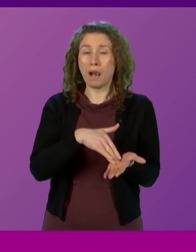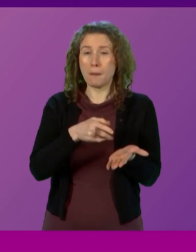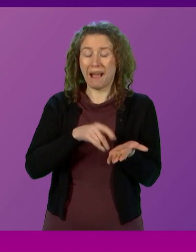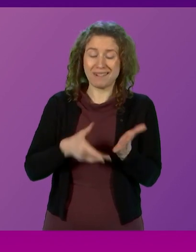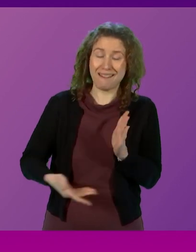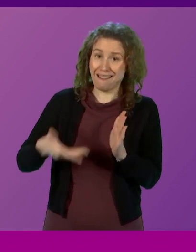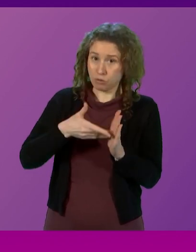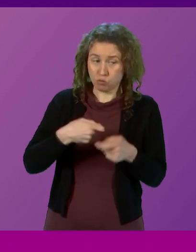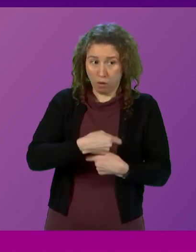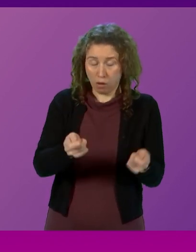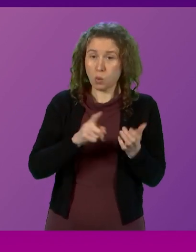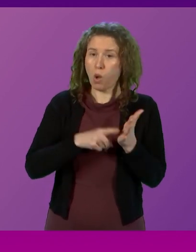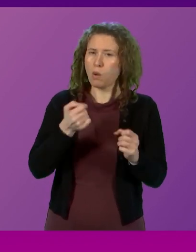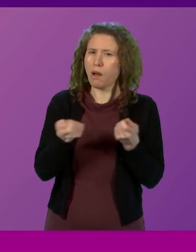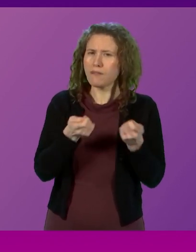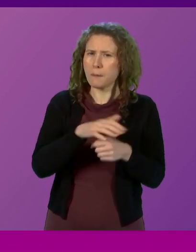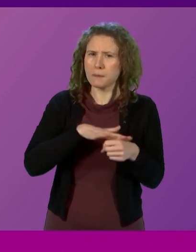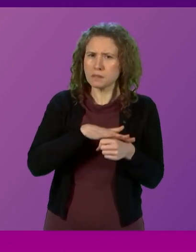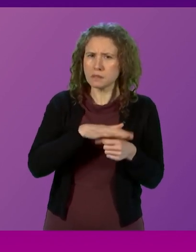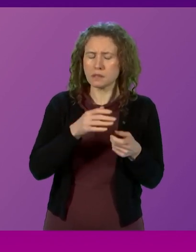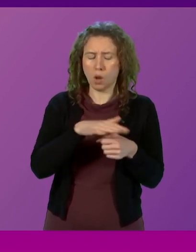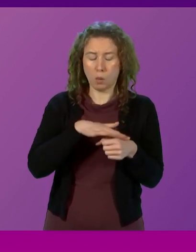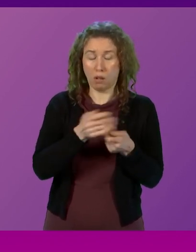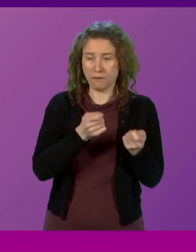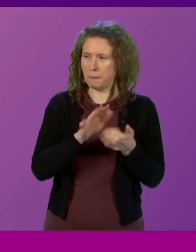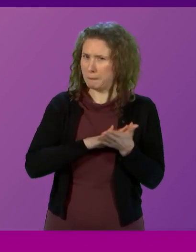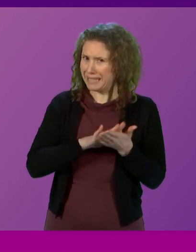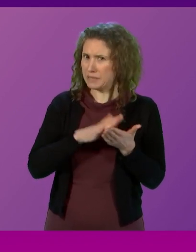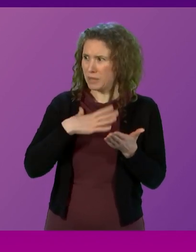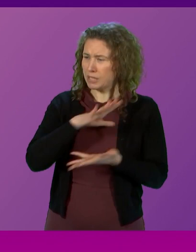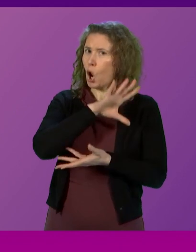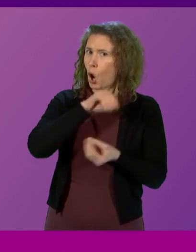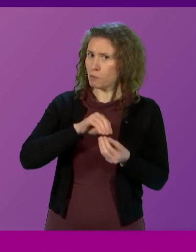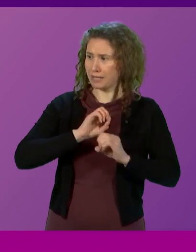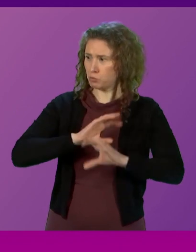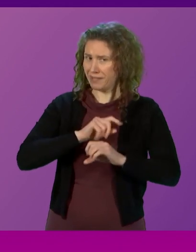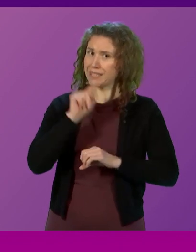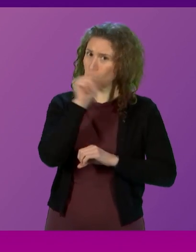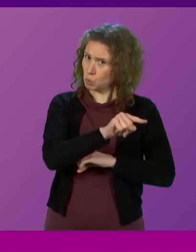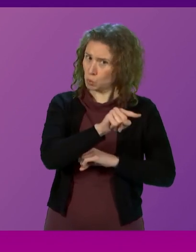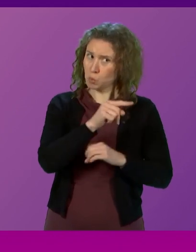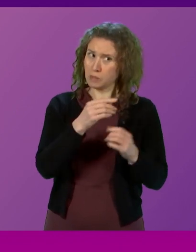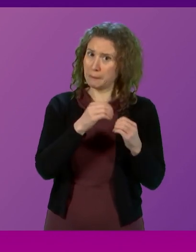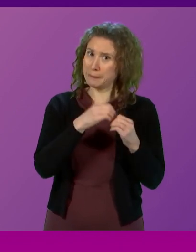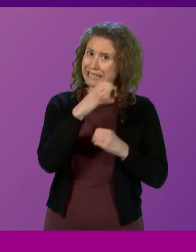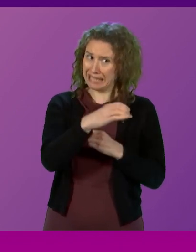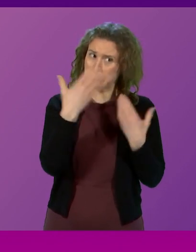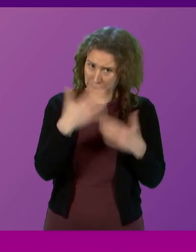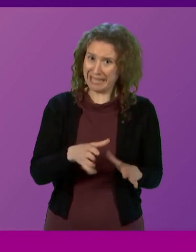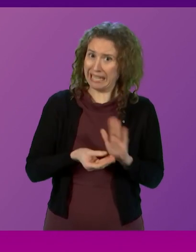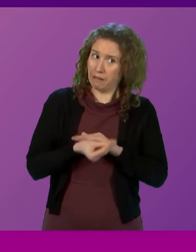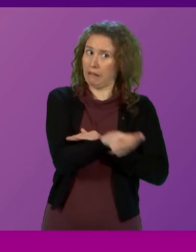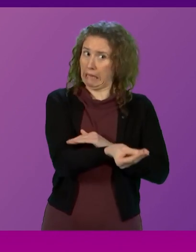for local government. It is clear there has been a comprehensive briefing from the Government to the BBC of the context